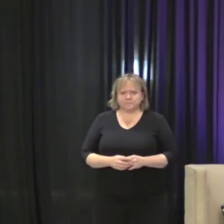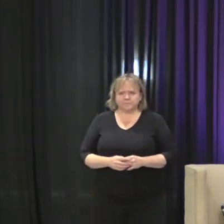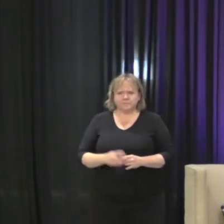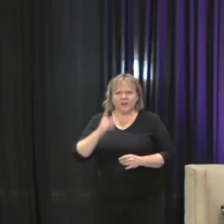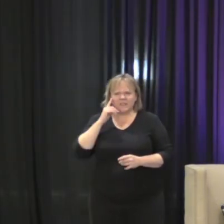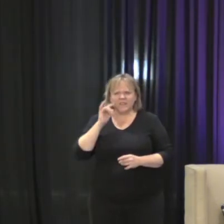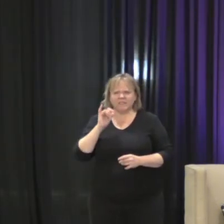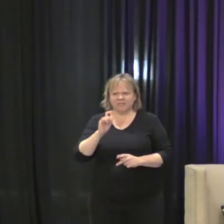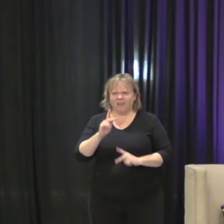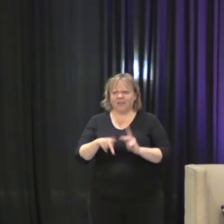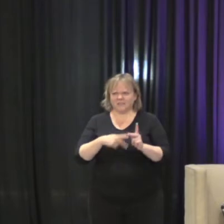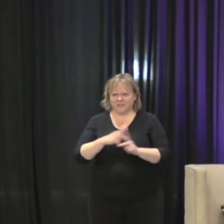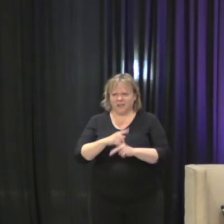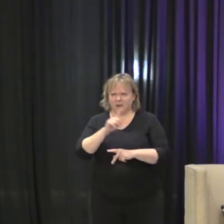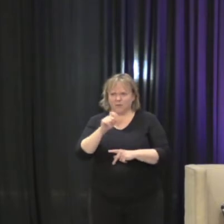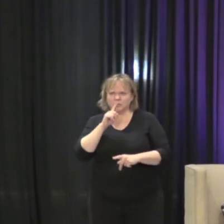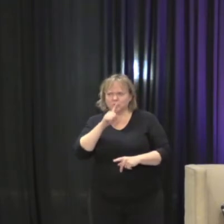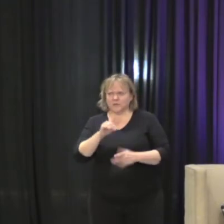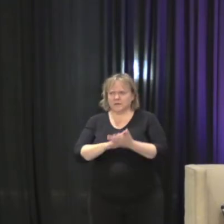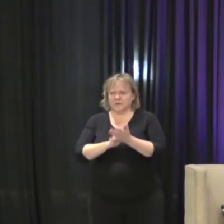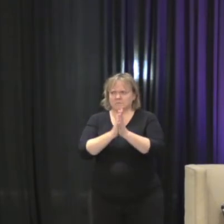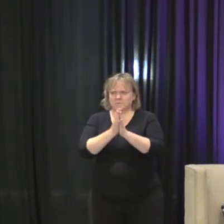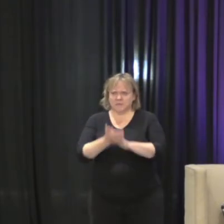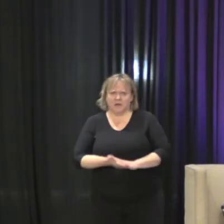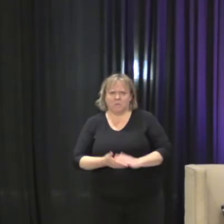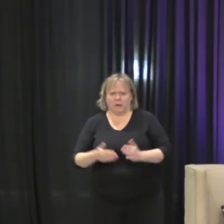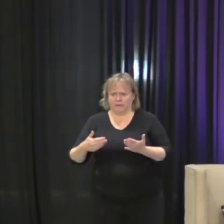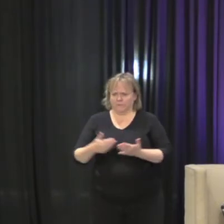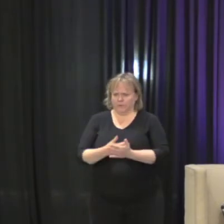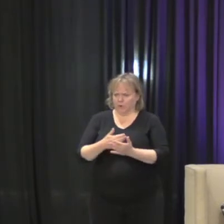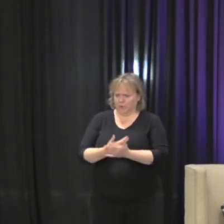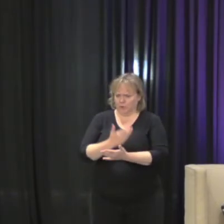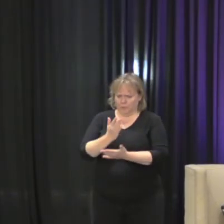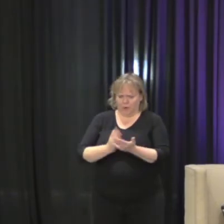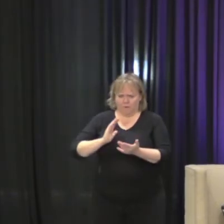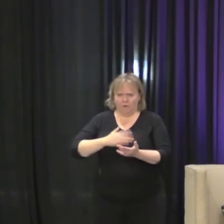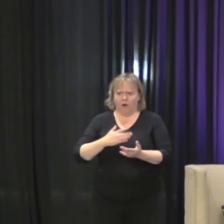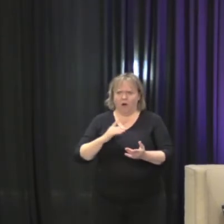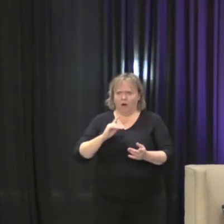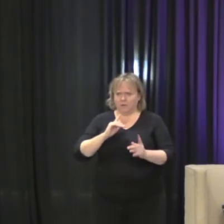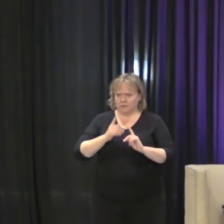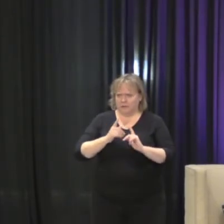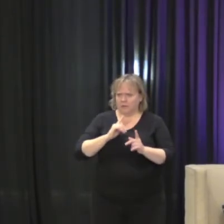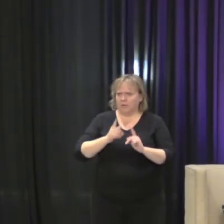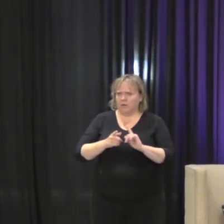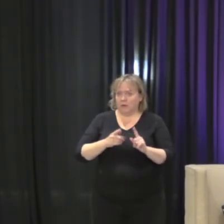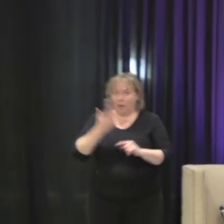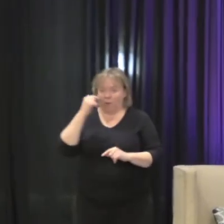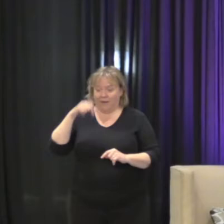the questions that are really at the cutting edge of our dialogue and why summits like this are so important.